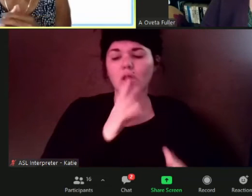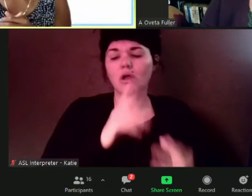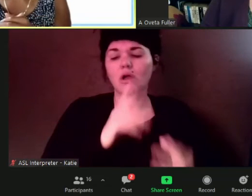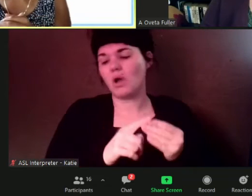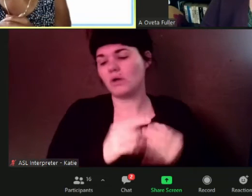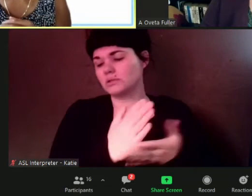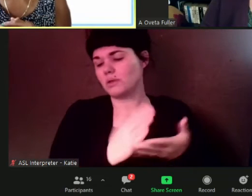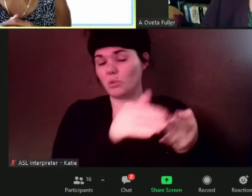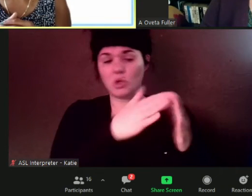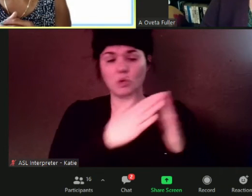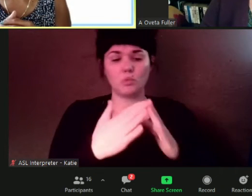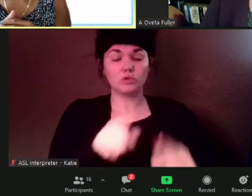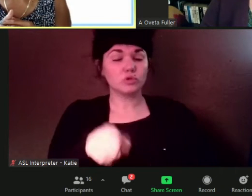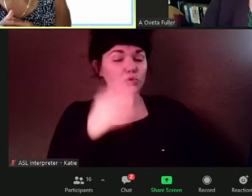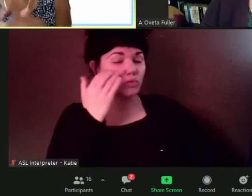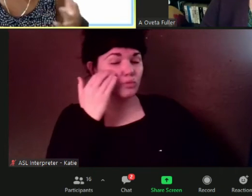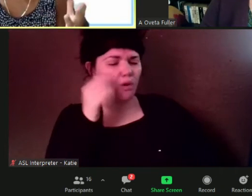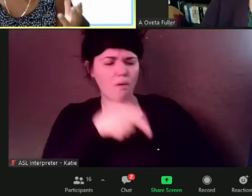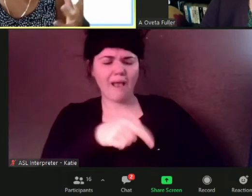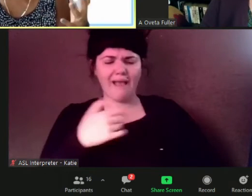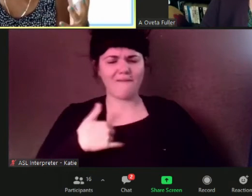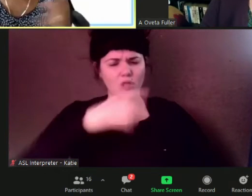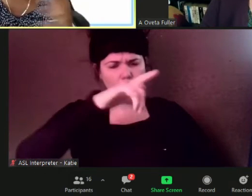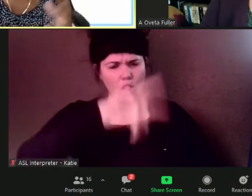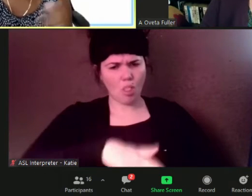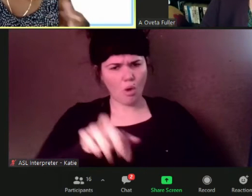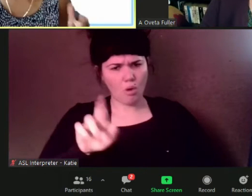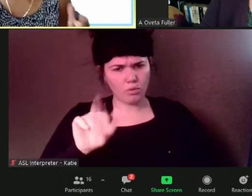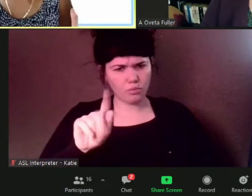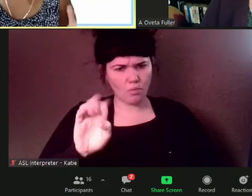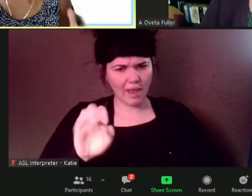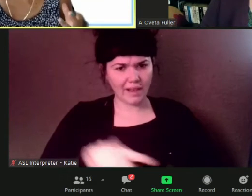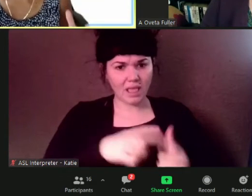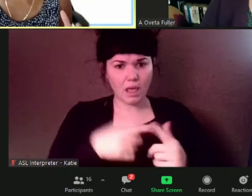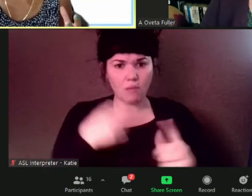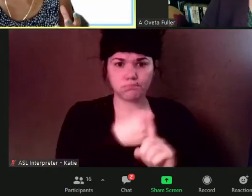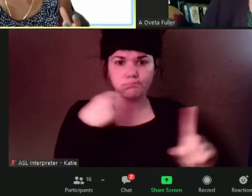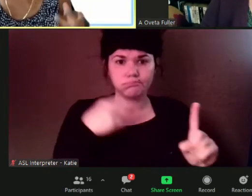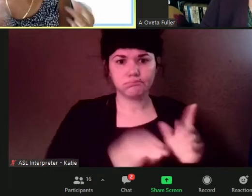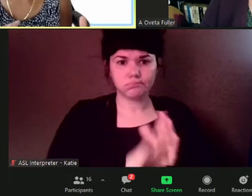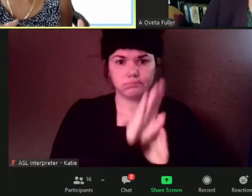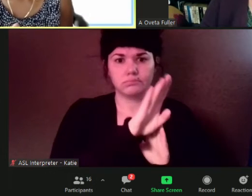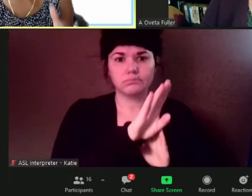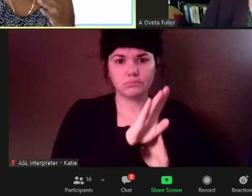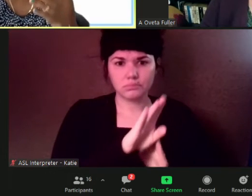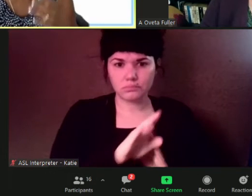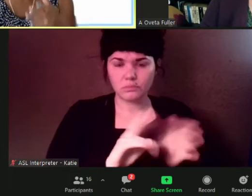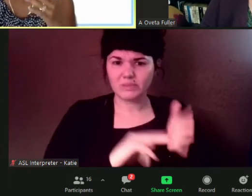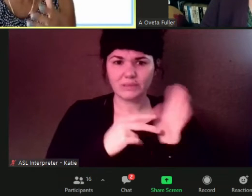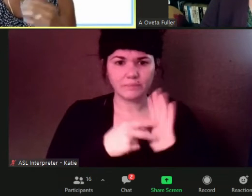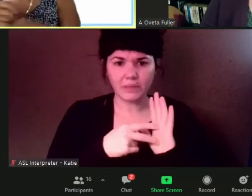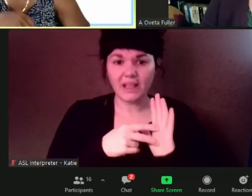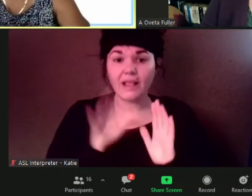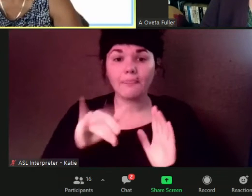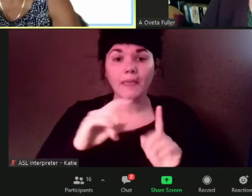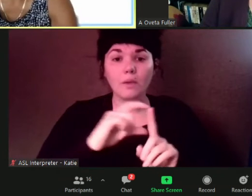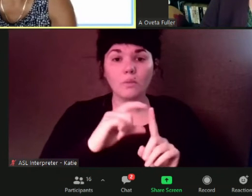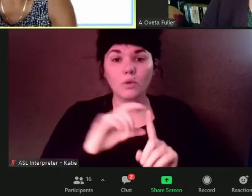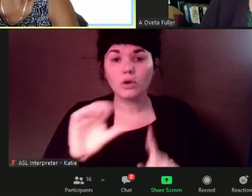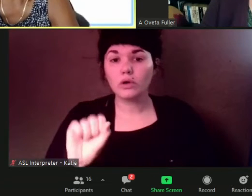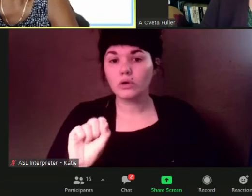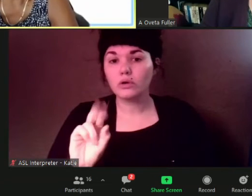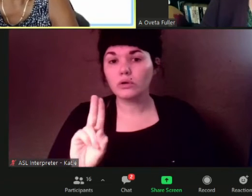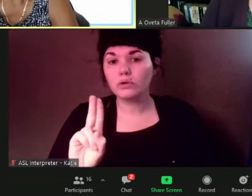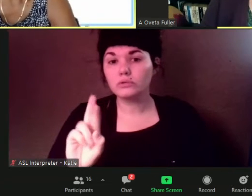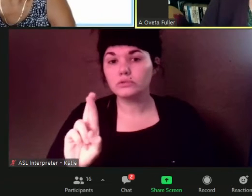and that have had these surges what does that look like when people hear the word surge and what are the implications of that